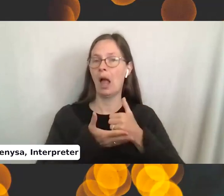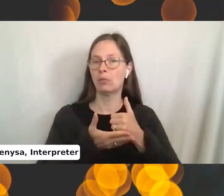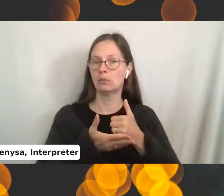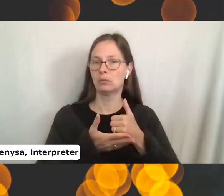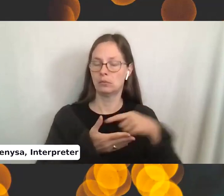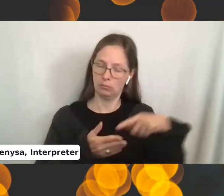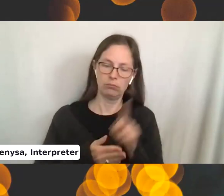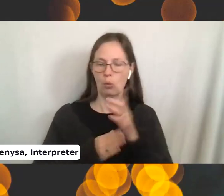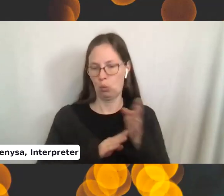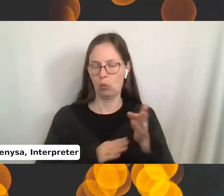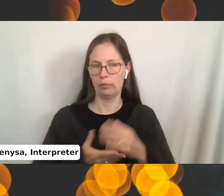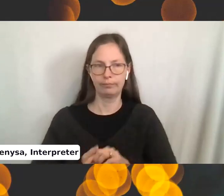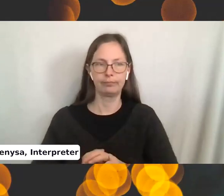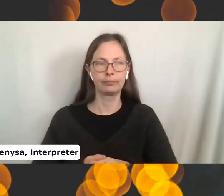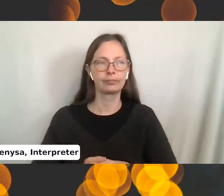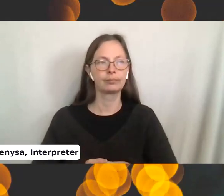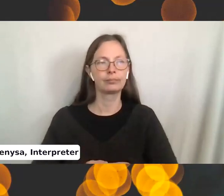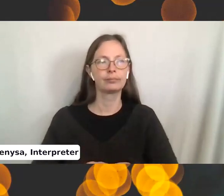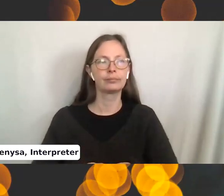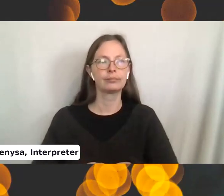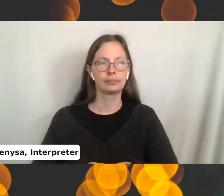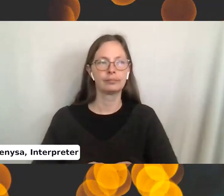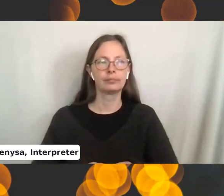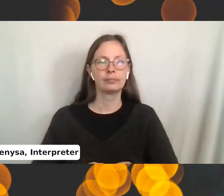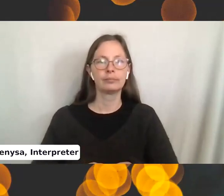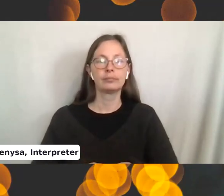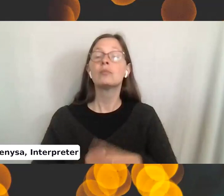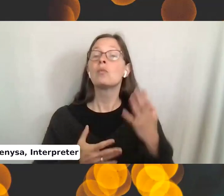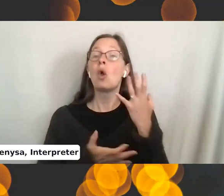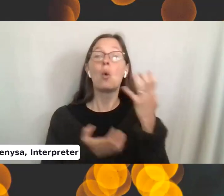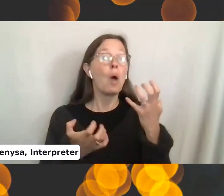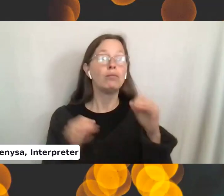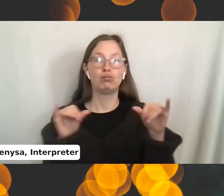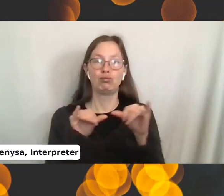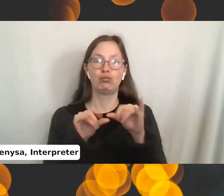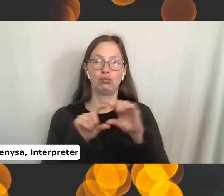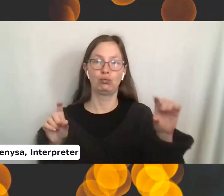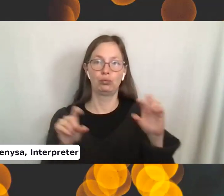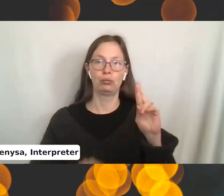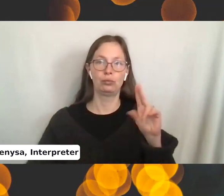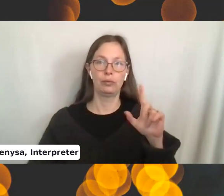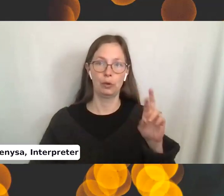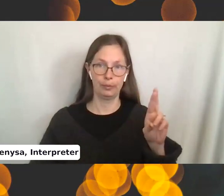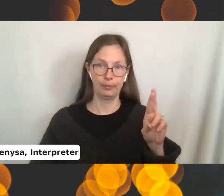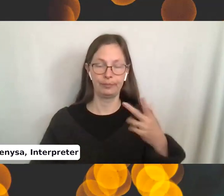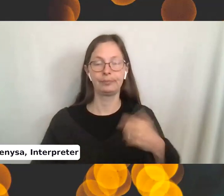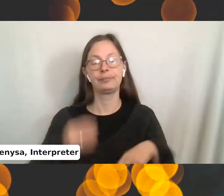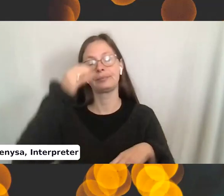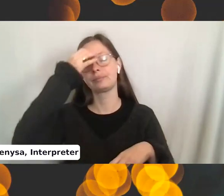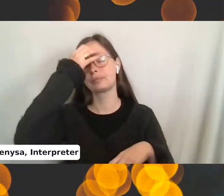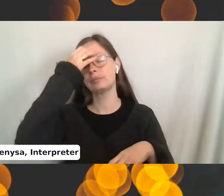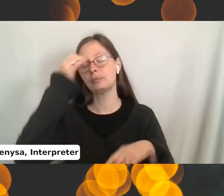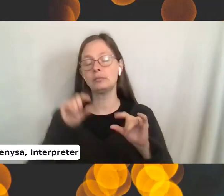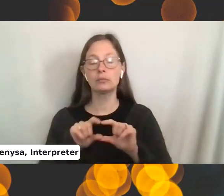the stitches. You're going to want some kind of ruler, a ruler, or, um,